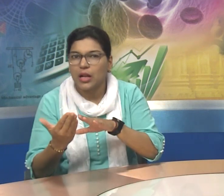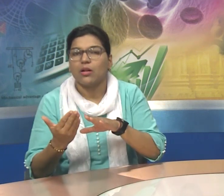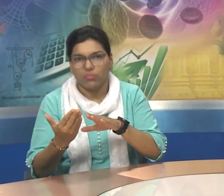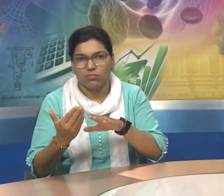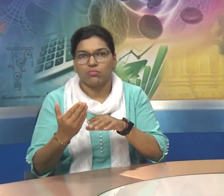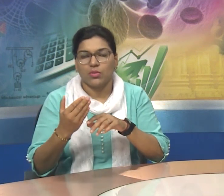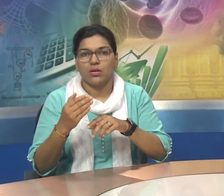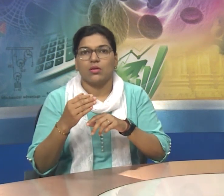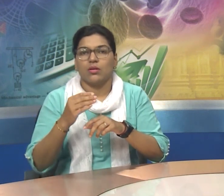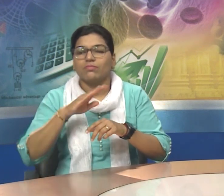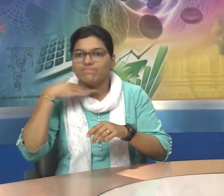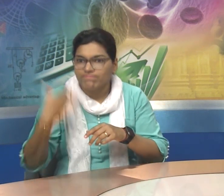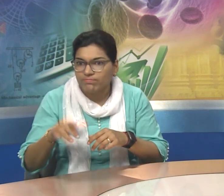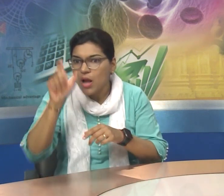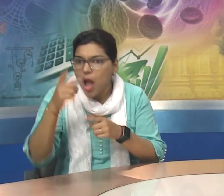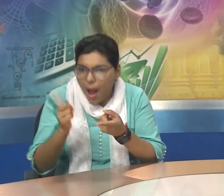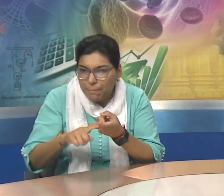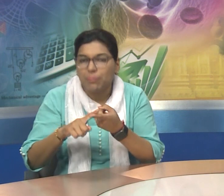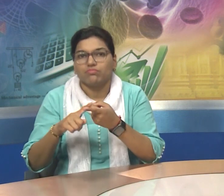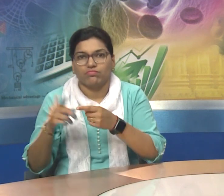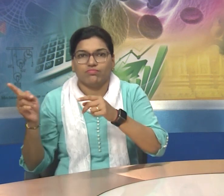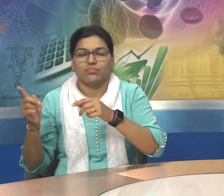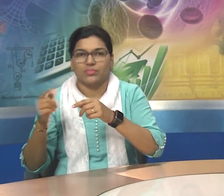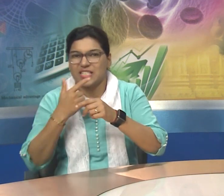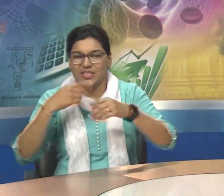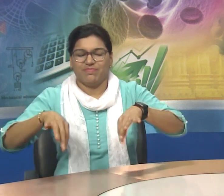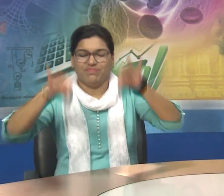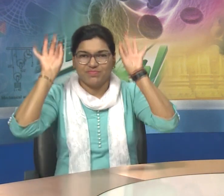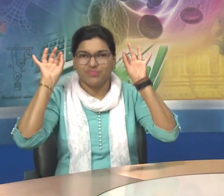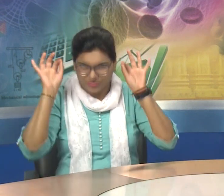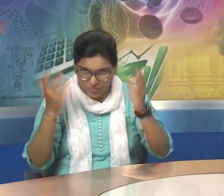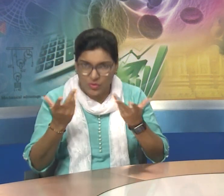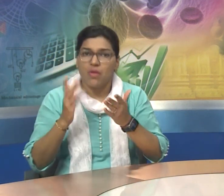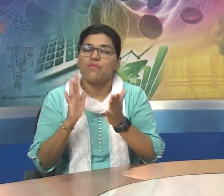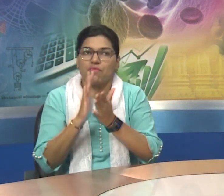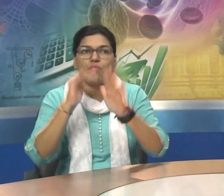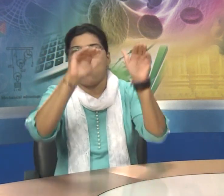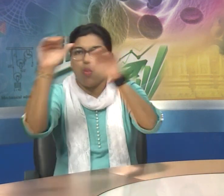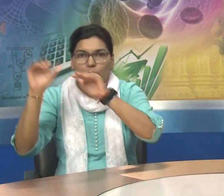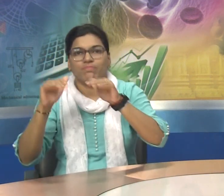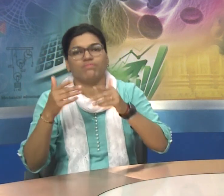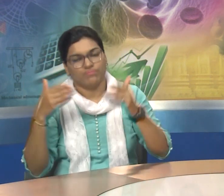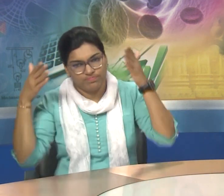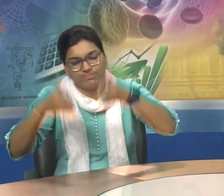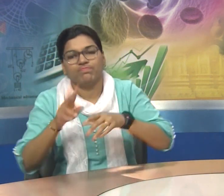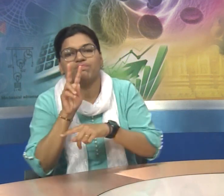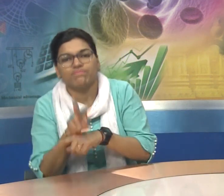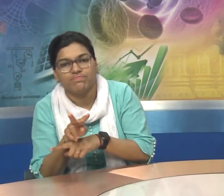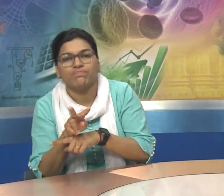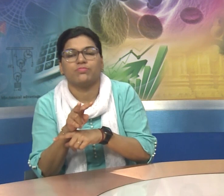Called. Occasions. And some negative occasions are. When. When. died.